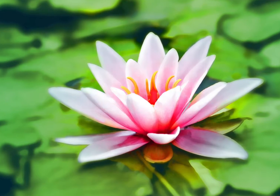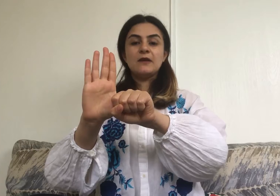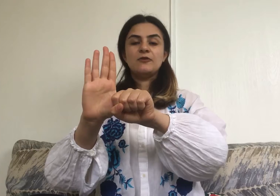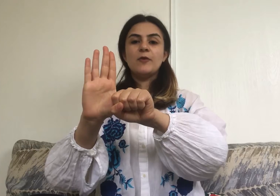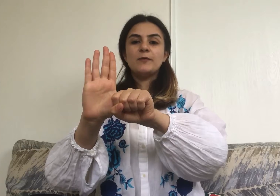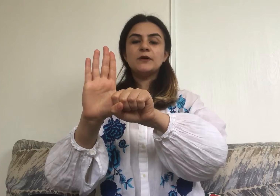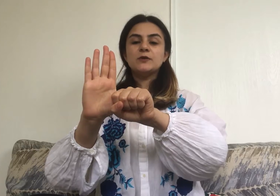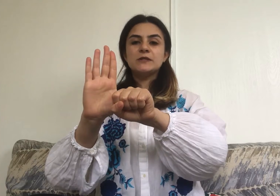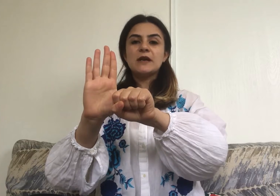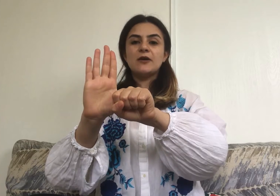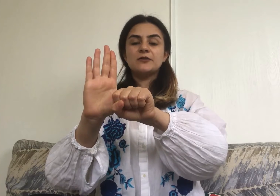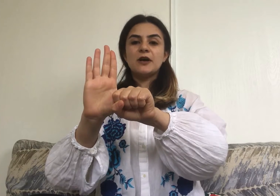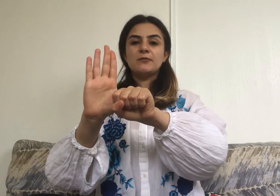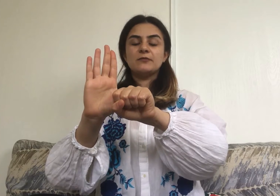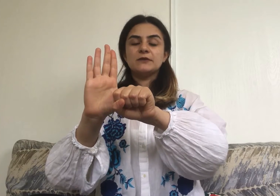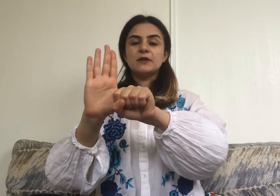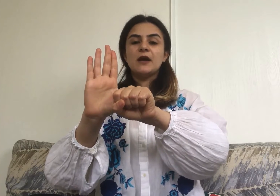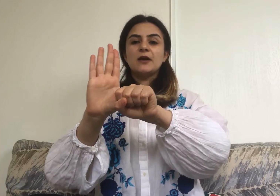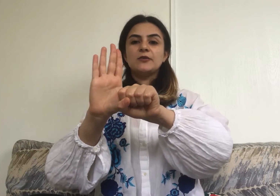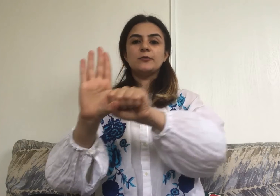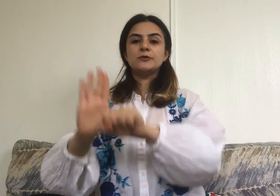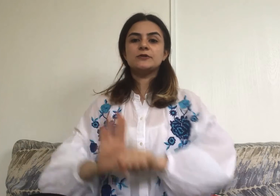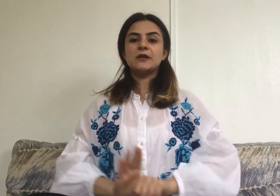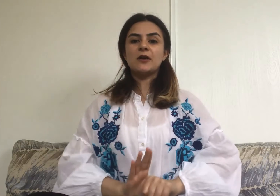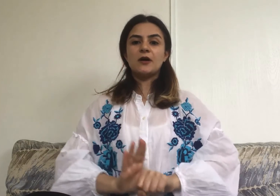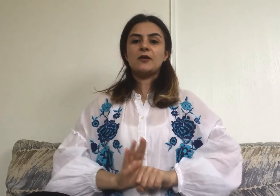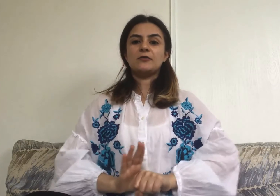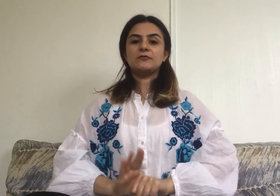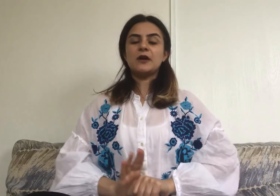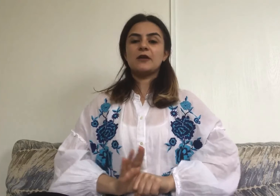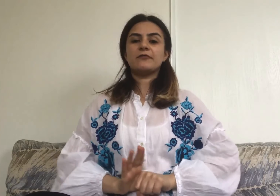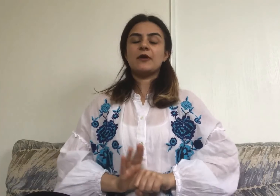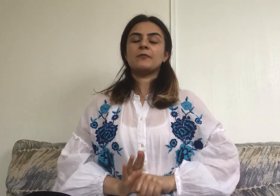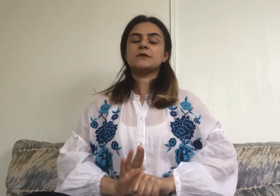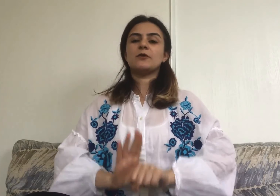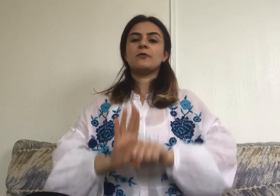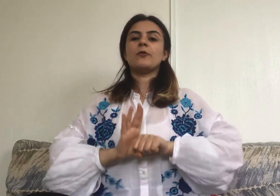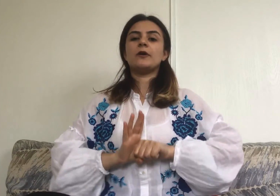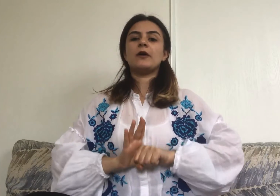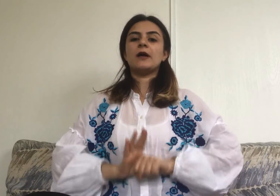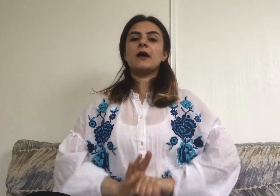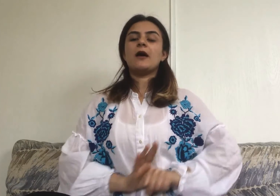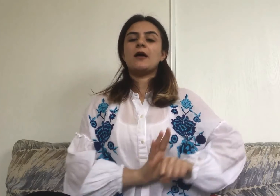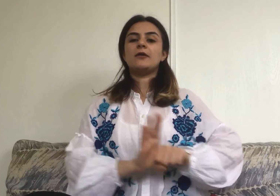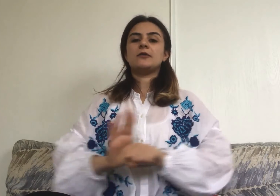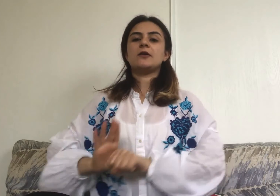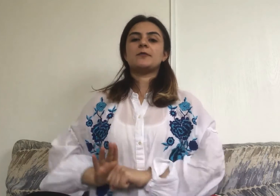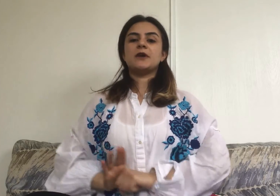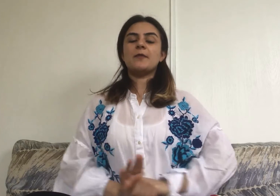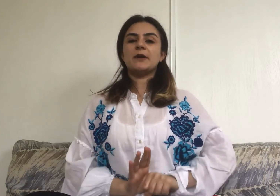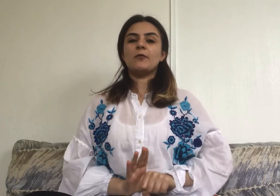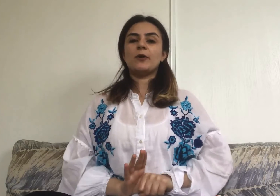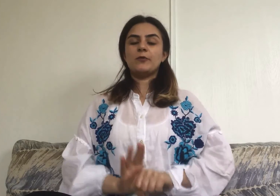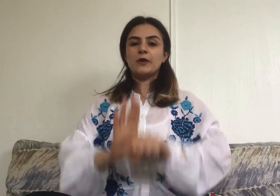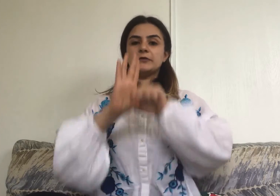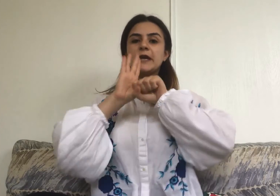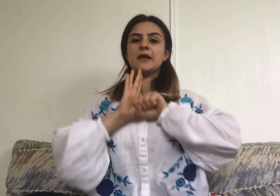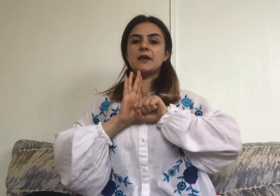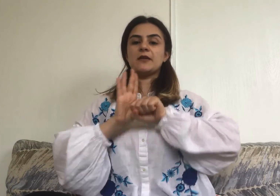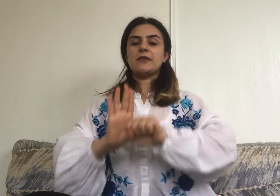Remember using our thumb, using our diaphragm, so our abdomen when we are taking in